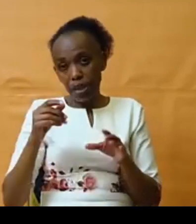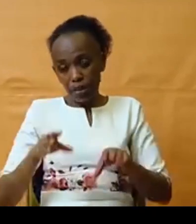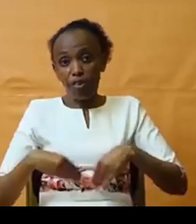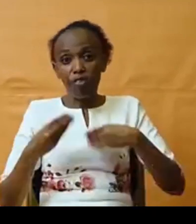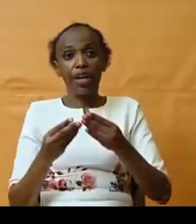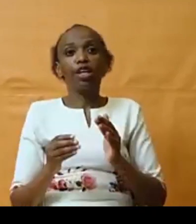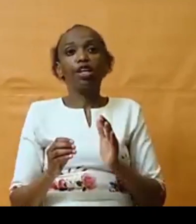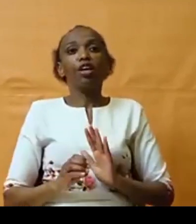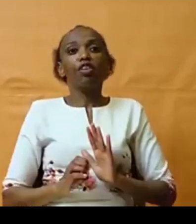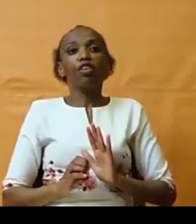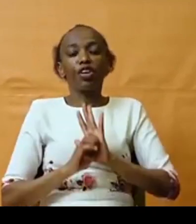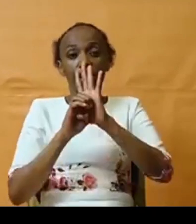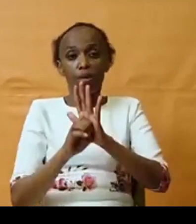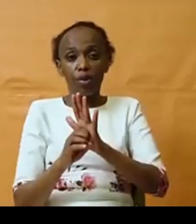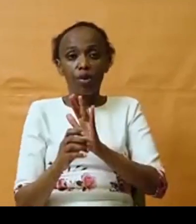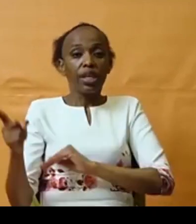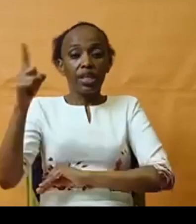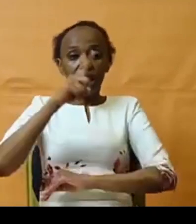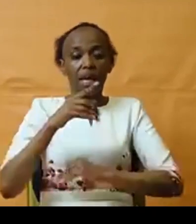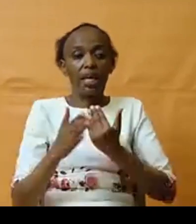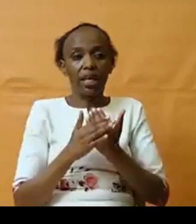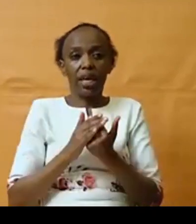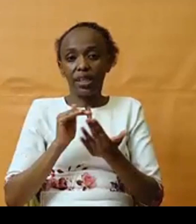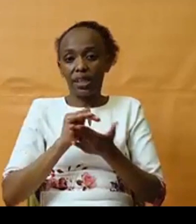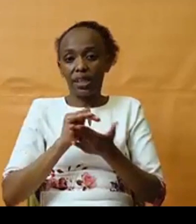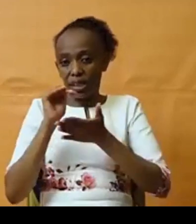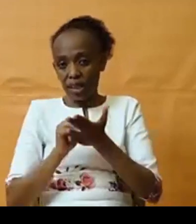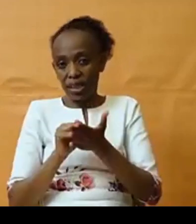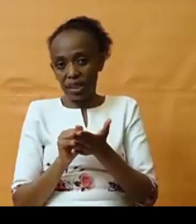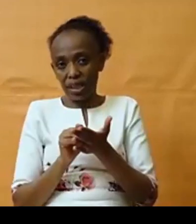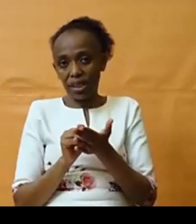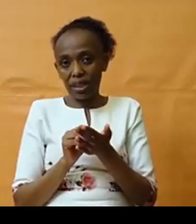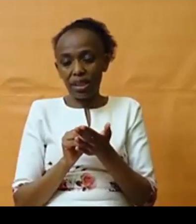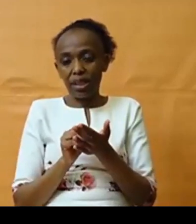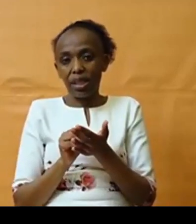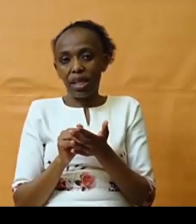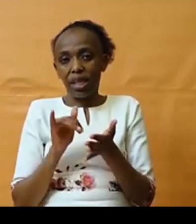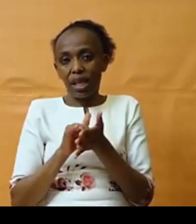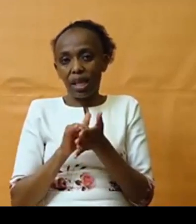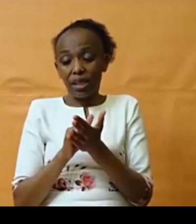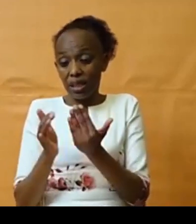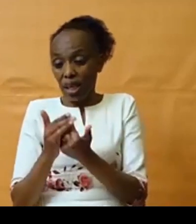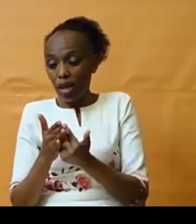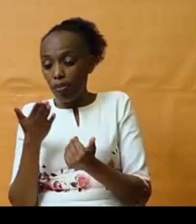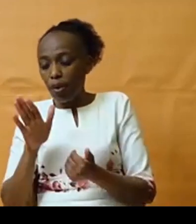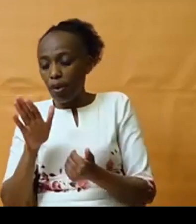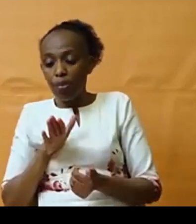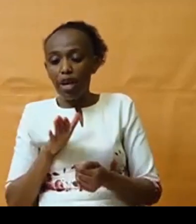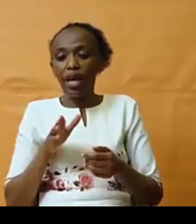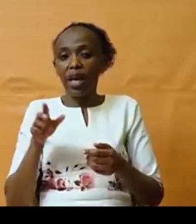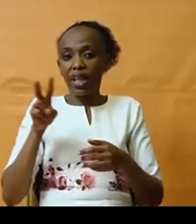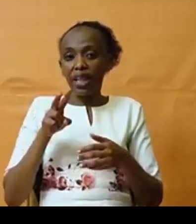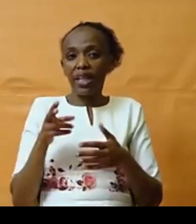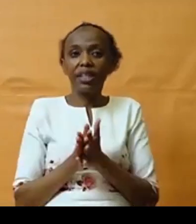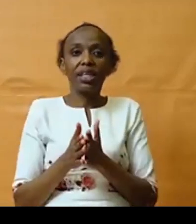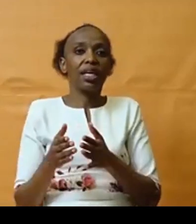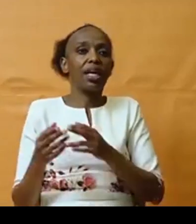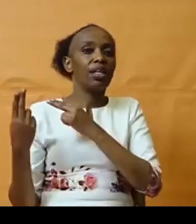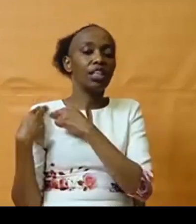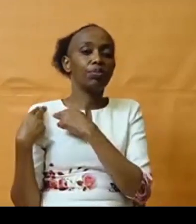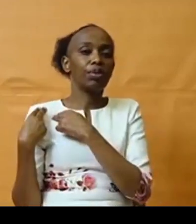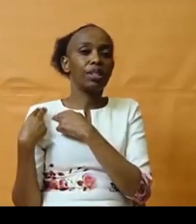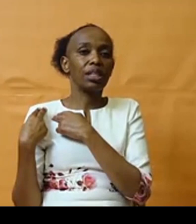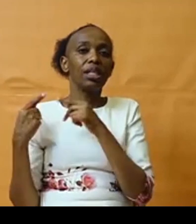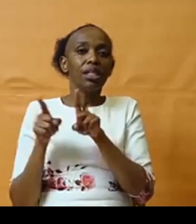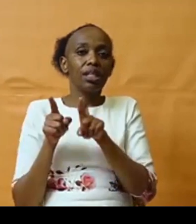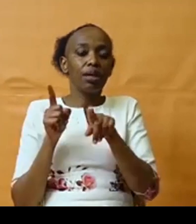daycare centers, this is subsidized by women. And we find that this state responsibility, even when